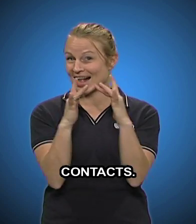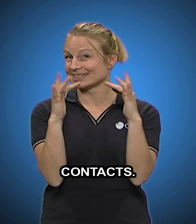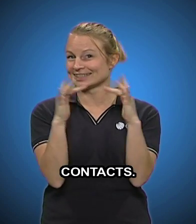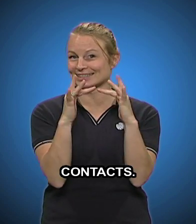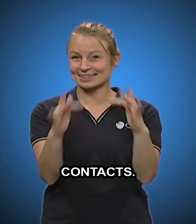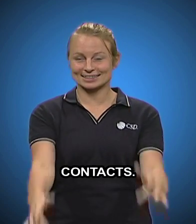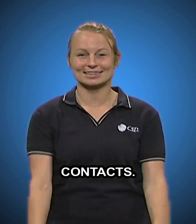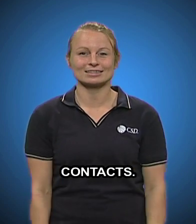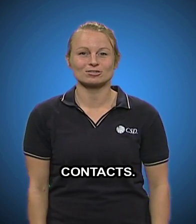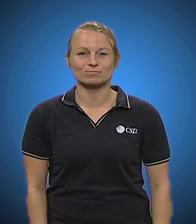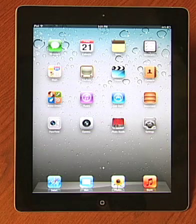Contacts.